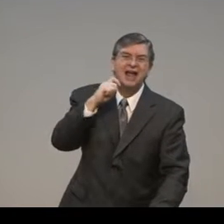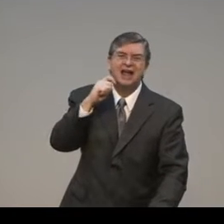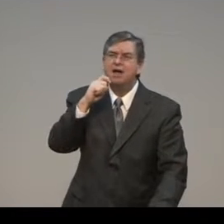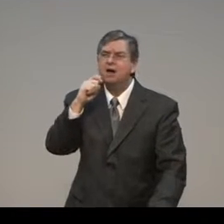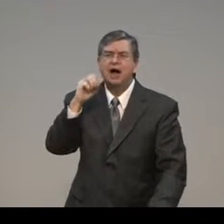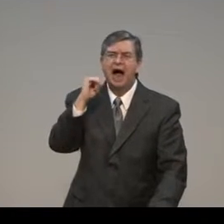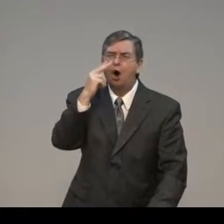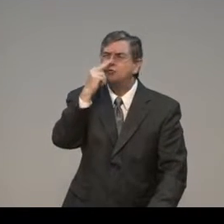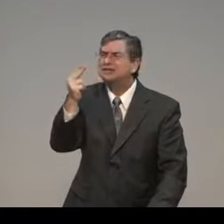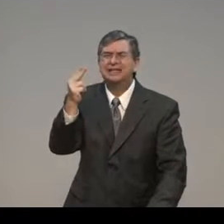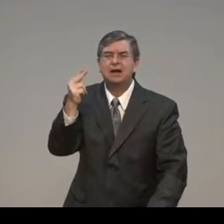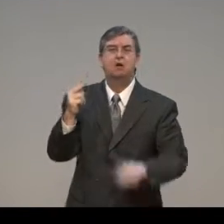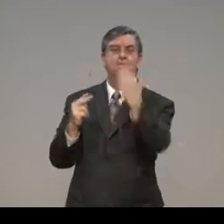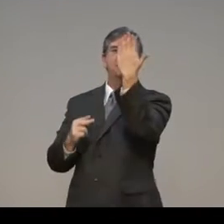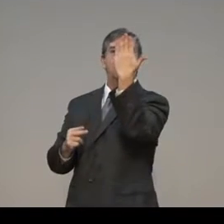Brush your teeth. Shave. This is when you get up there.